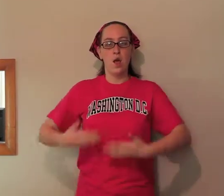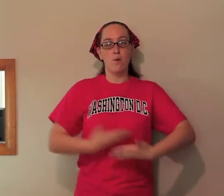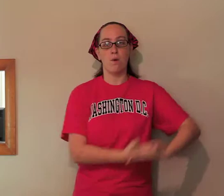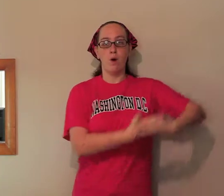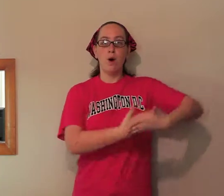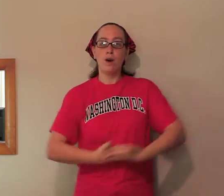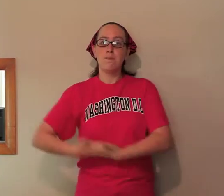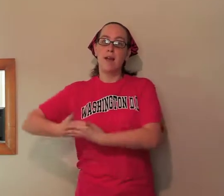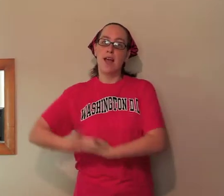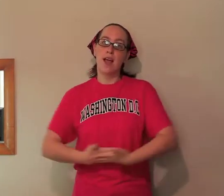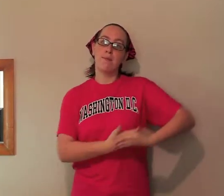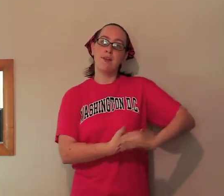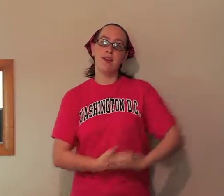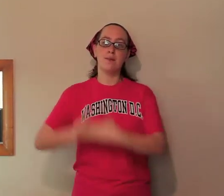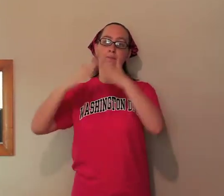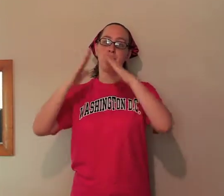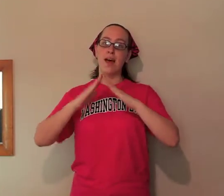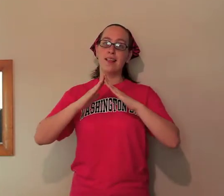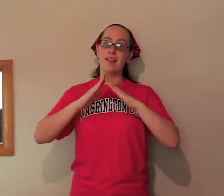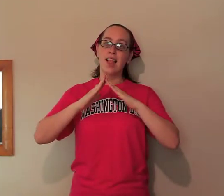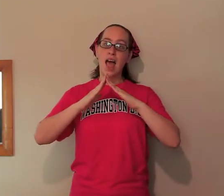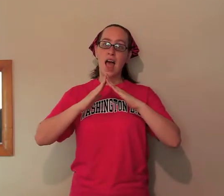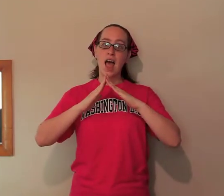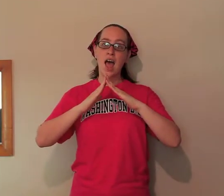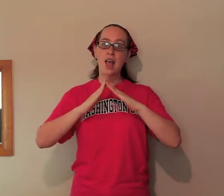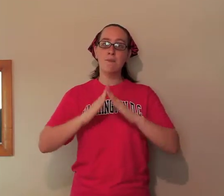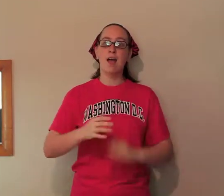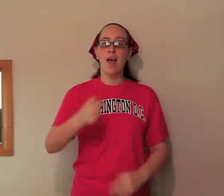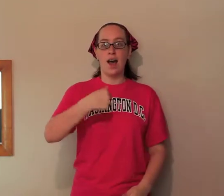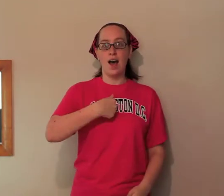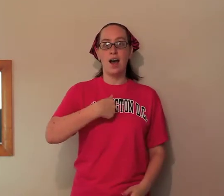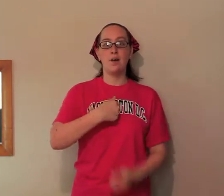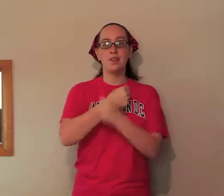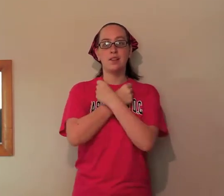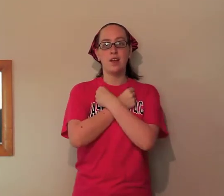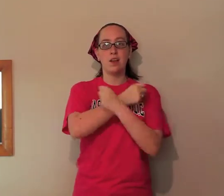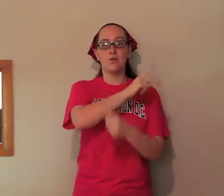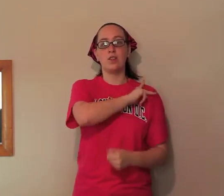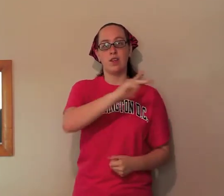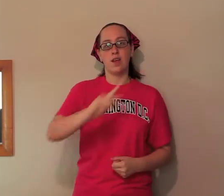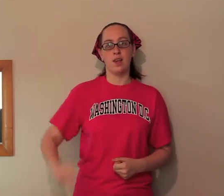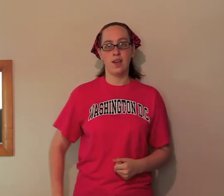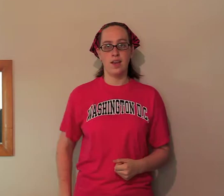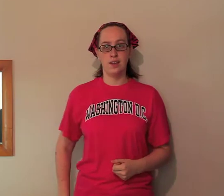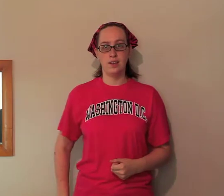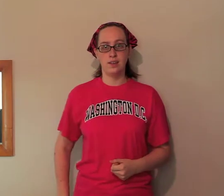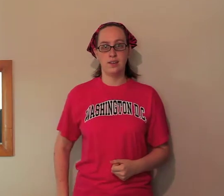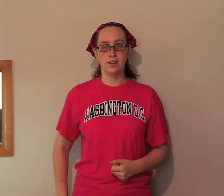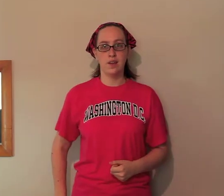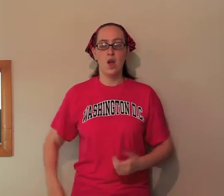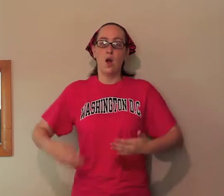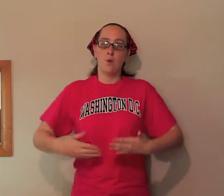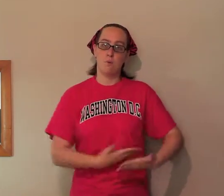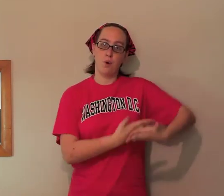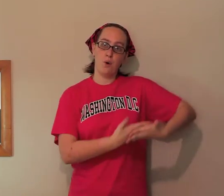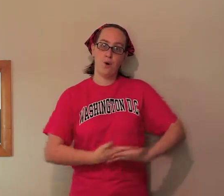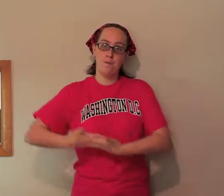Born a baby in Bethlehem, I'm in love with the King. Born a